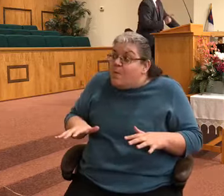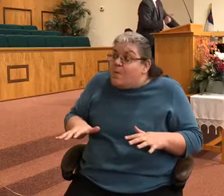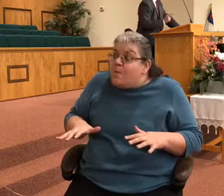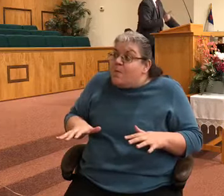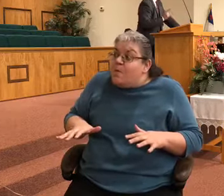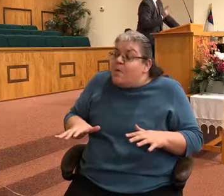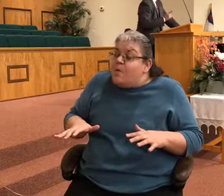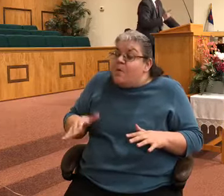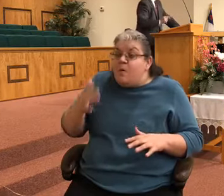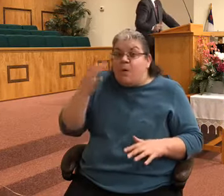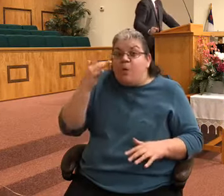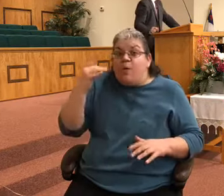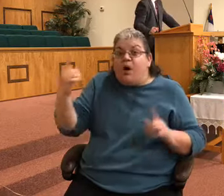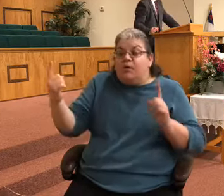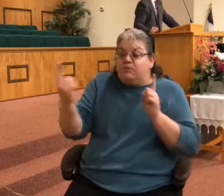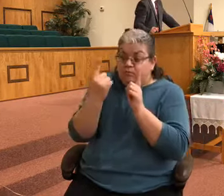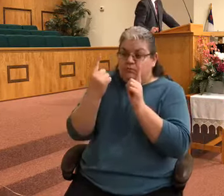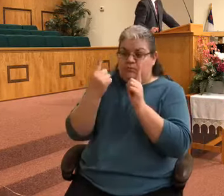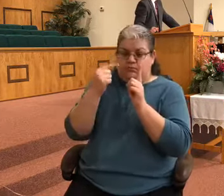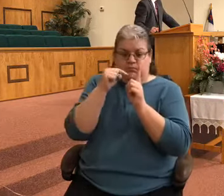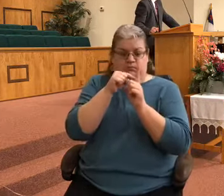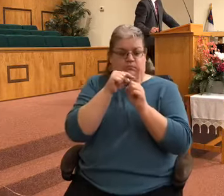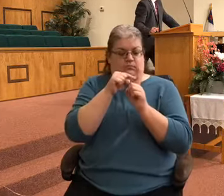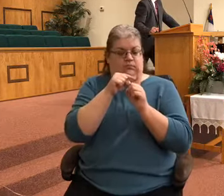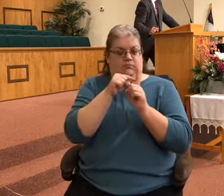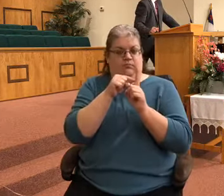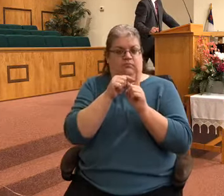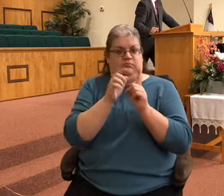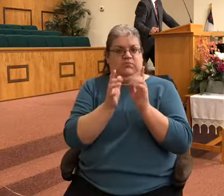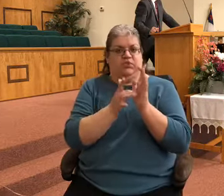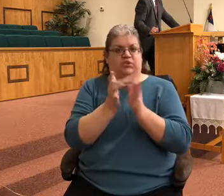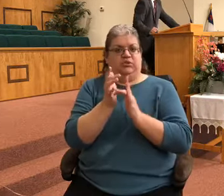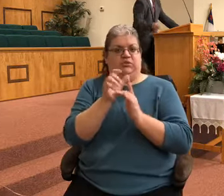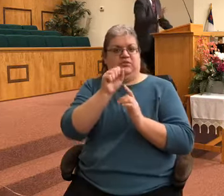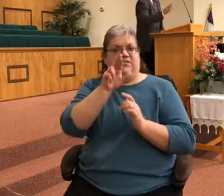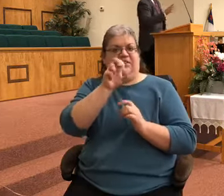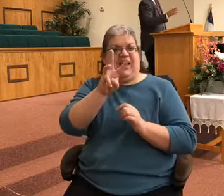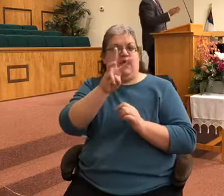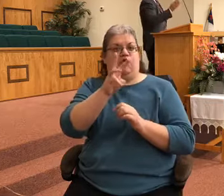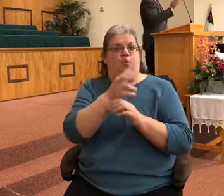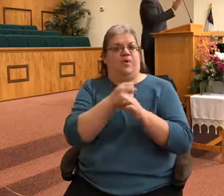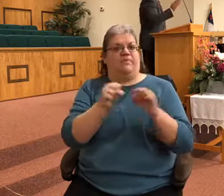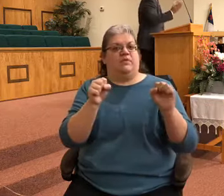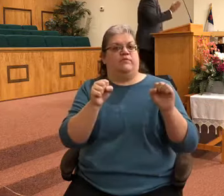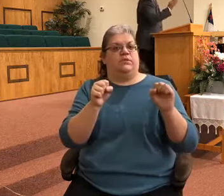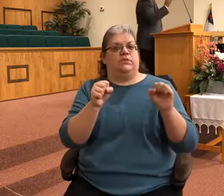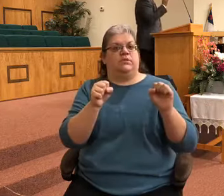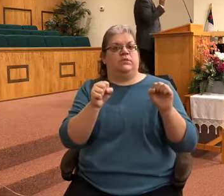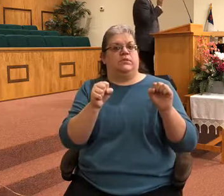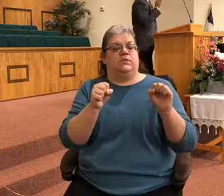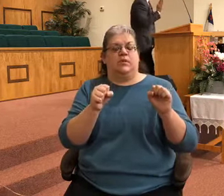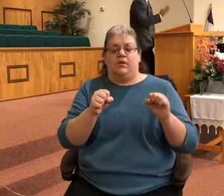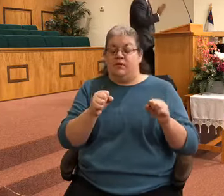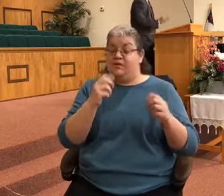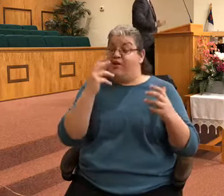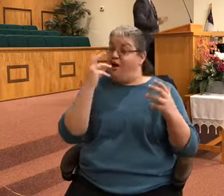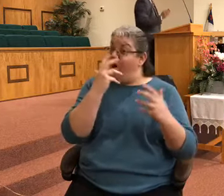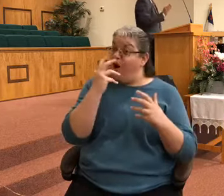with the arrow of the Lord's deliverance. I think that is awesome, but I tell you, there's something even more powerful than